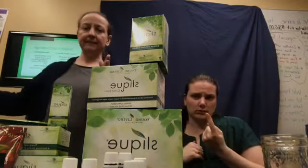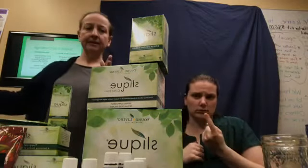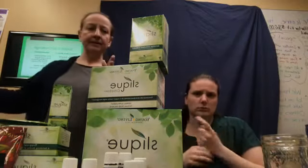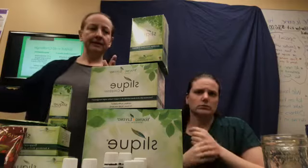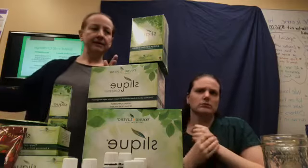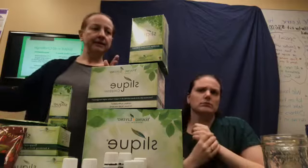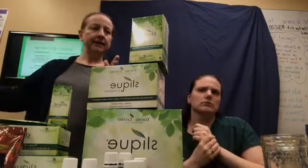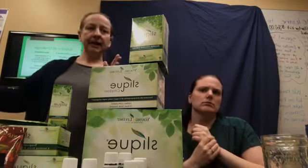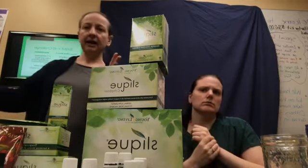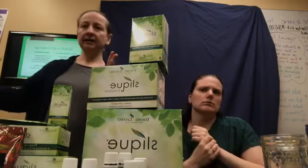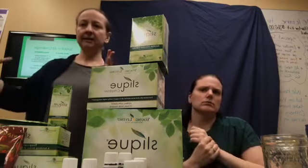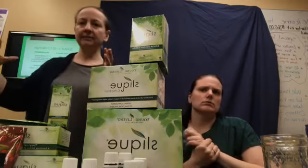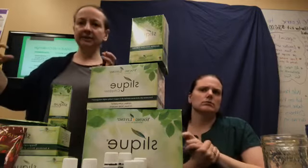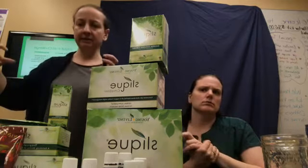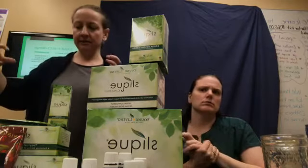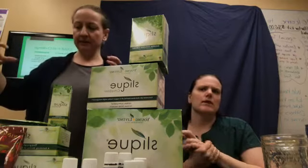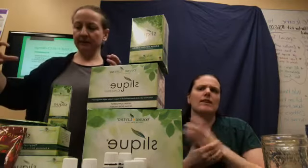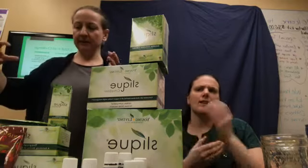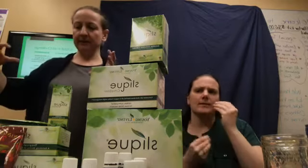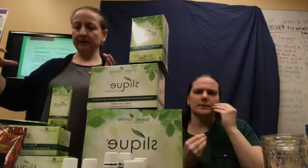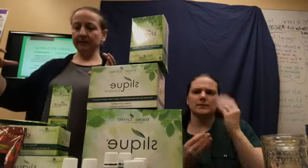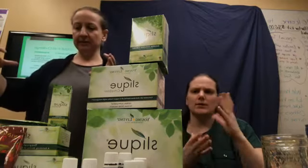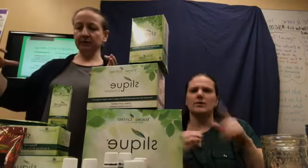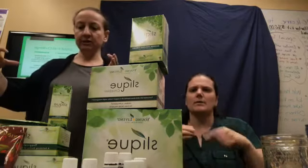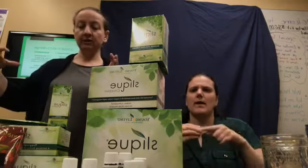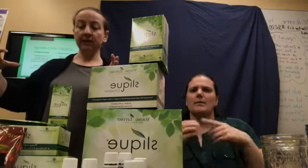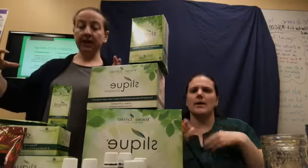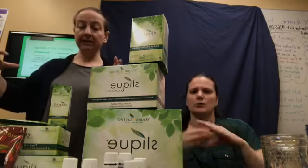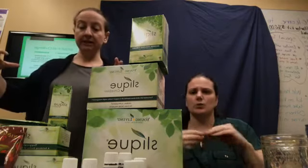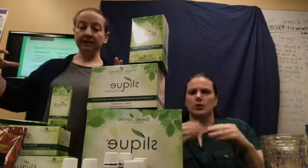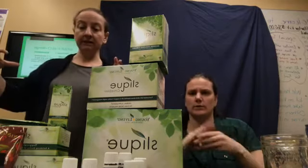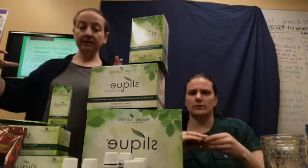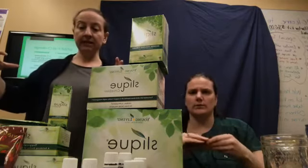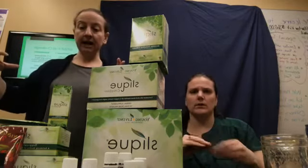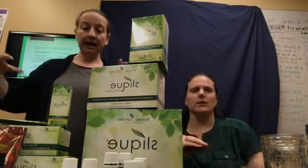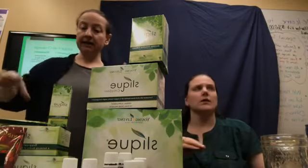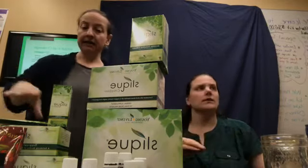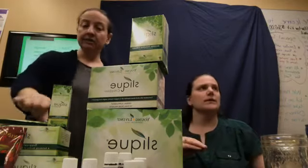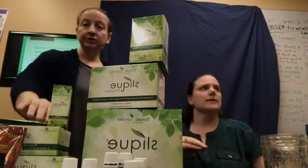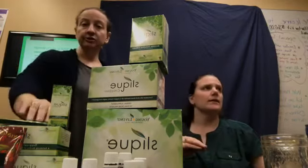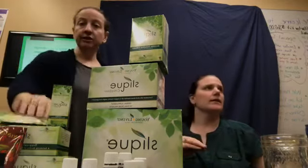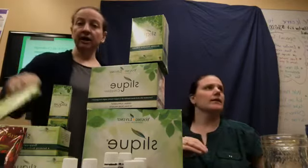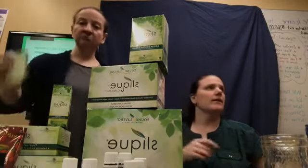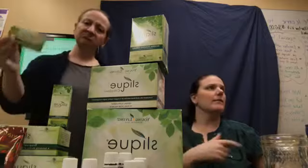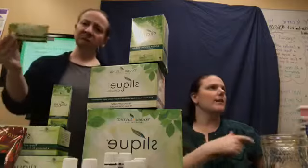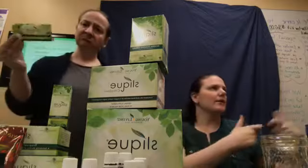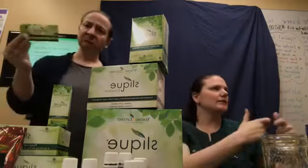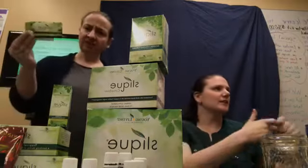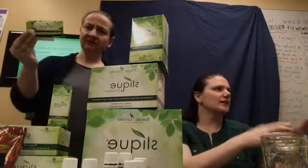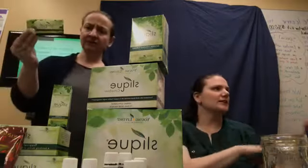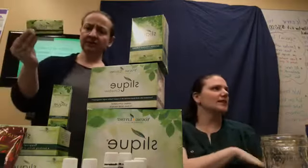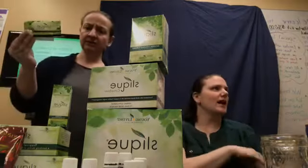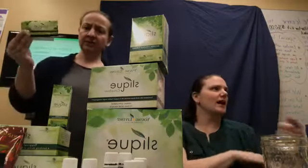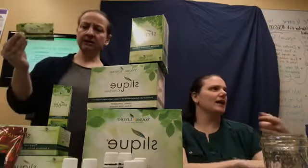And, let me tell you a little bit about my story. So, what I did was I chewed gum several days a week.